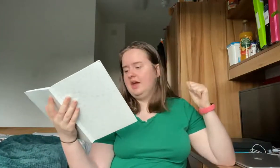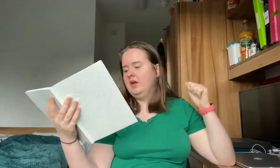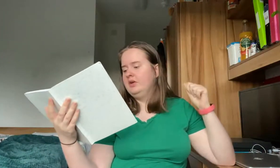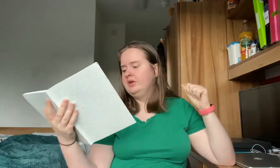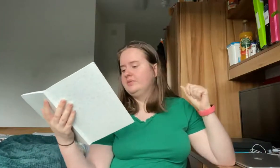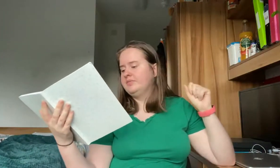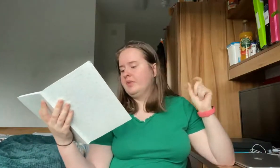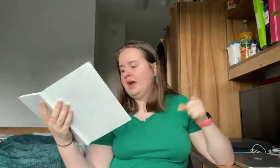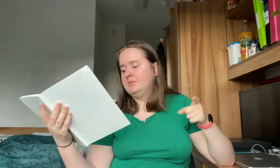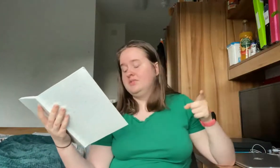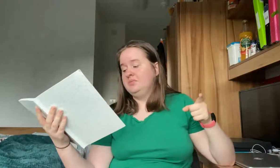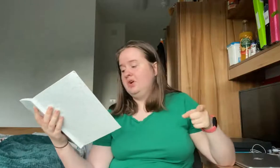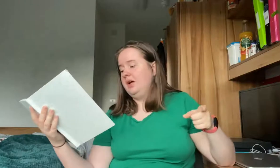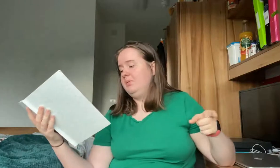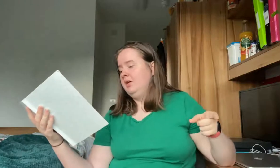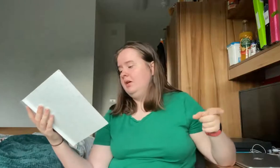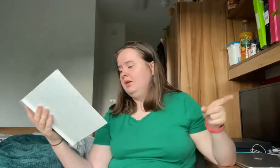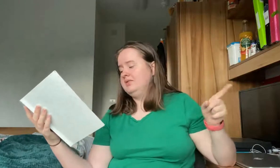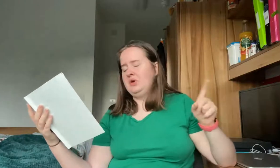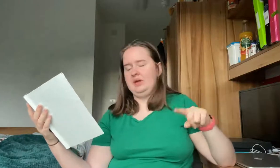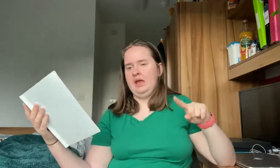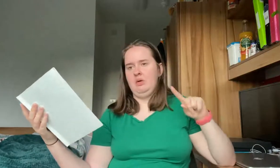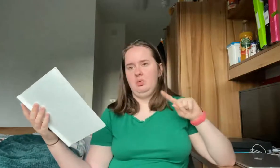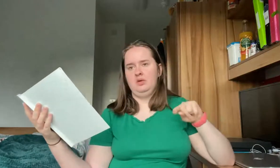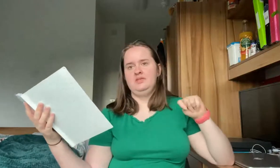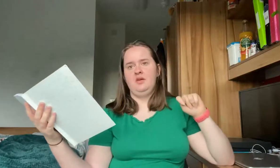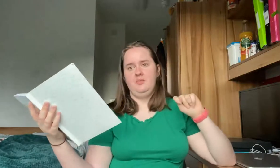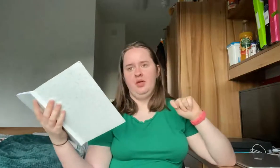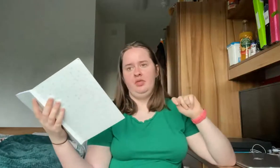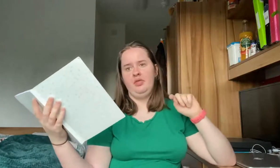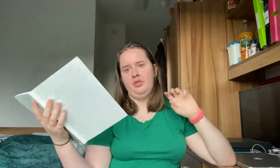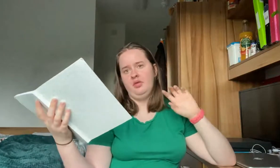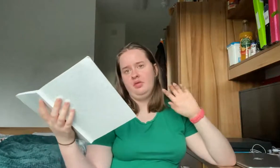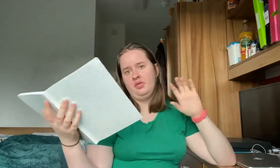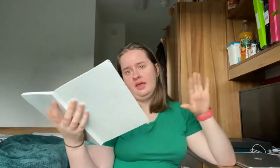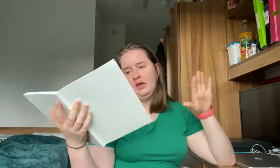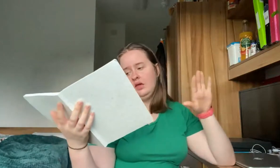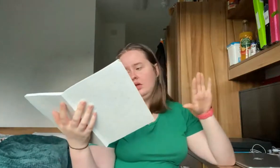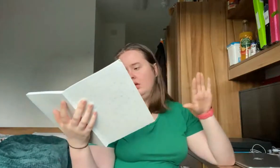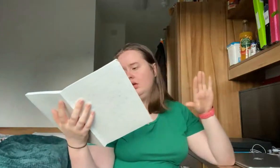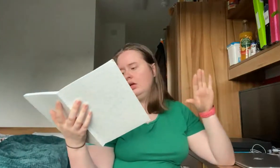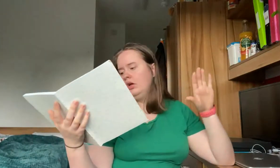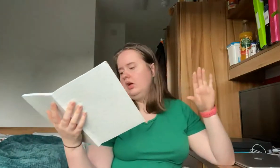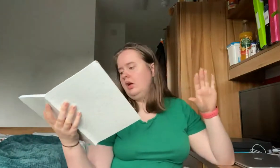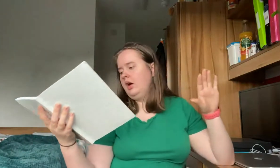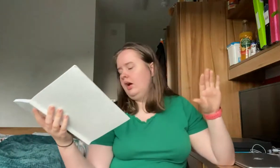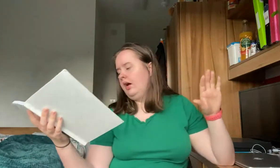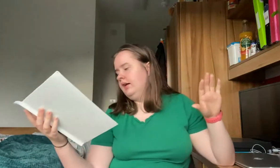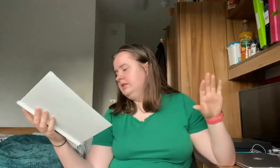Amazon Prime it's only a once a month thing and